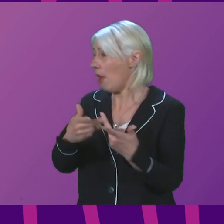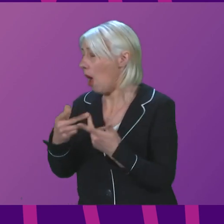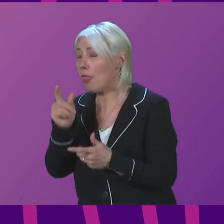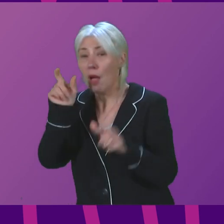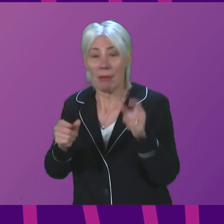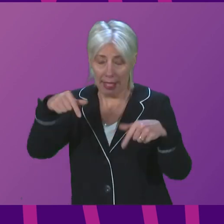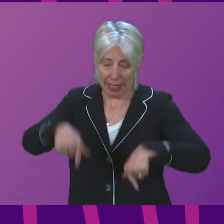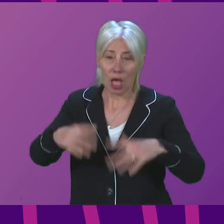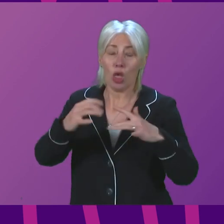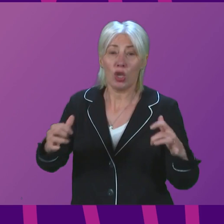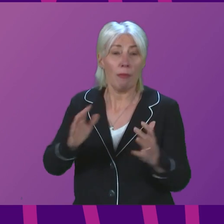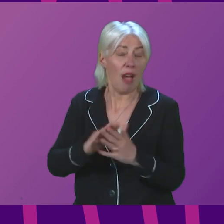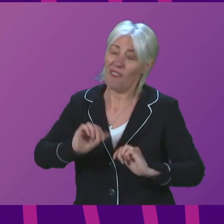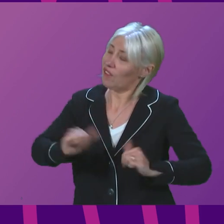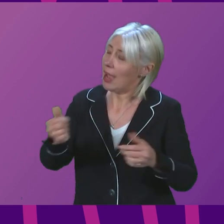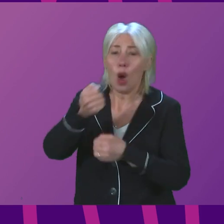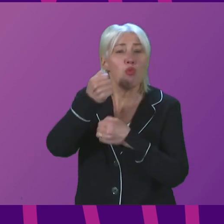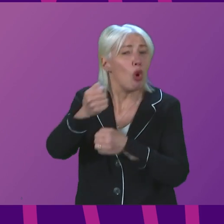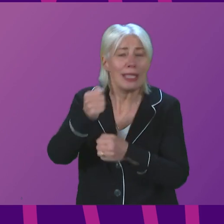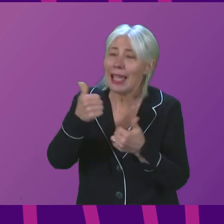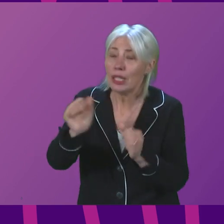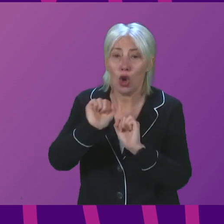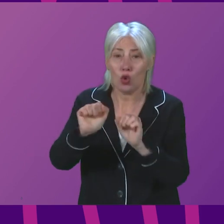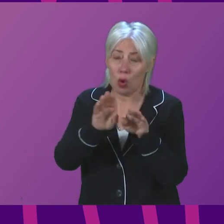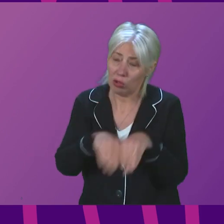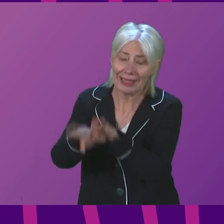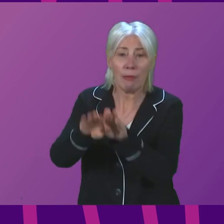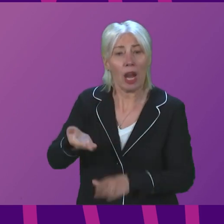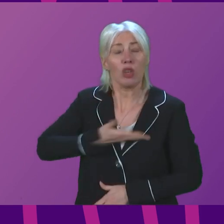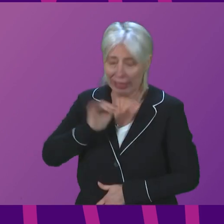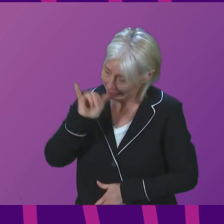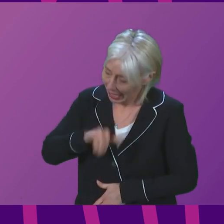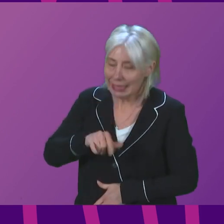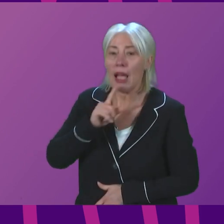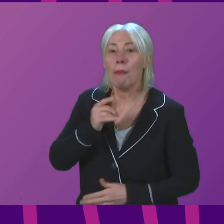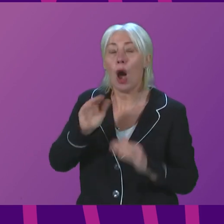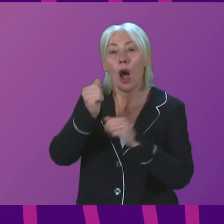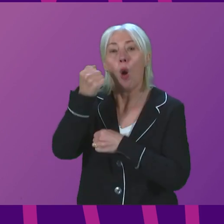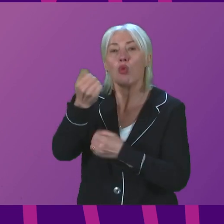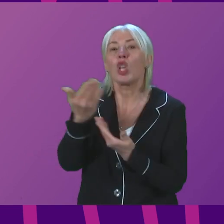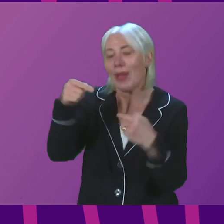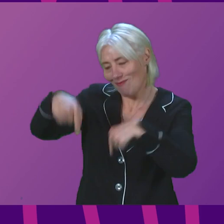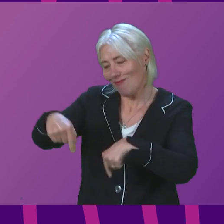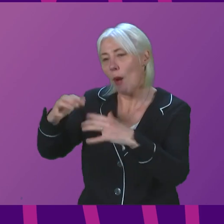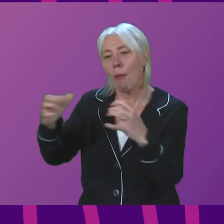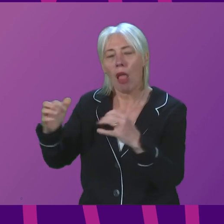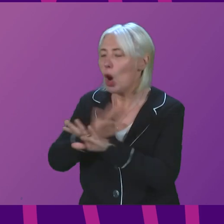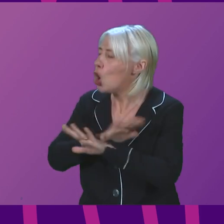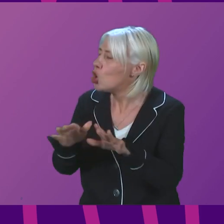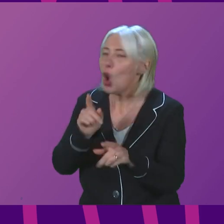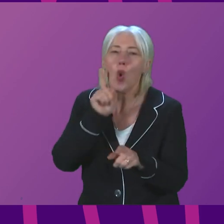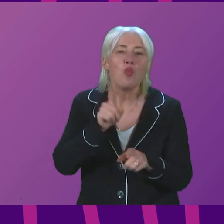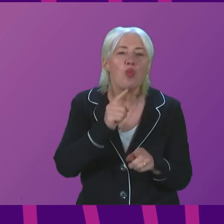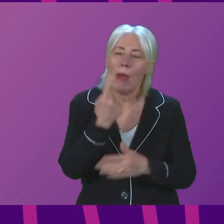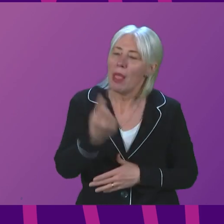people in this Chamber, by all means protest. You have a democratic right to do that, but come and protest that Parliament do not intimidate women